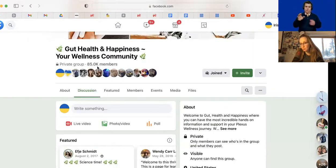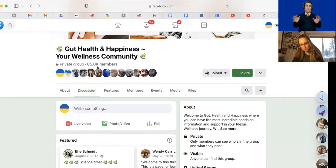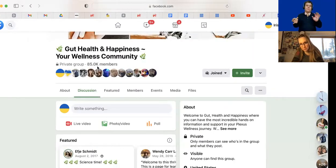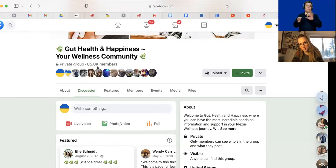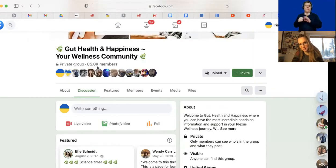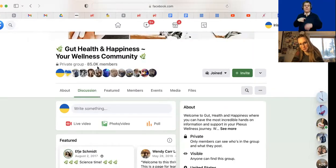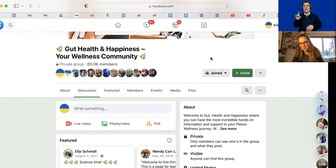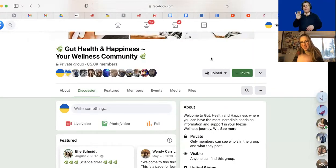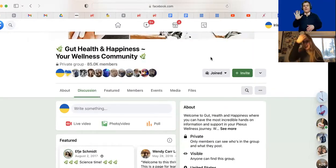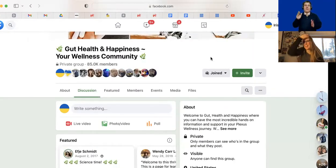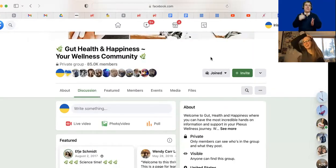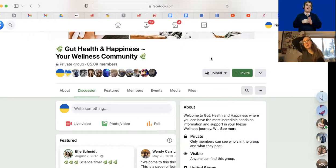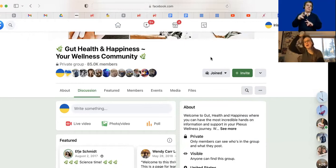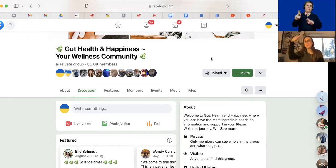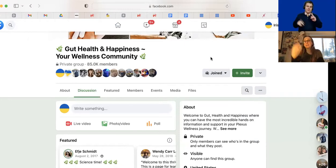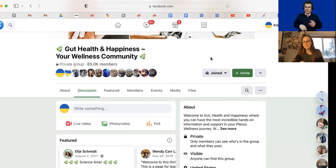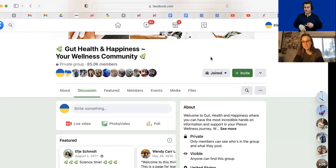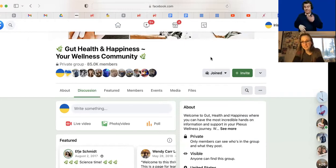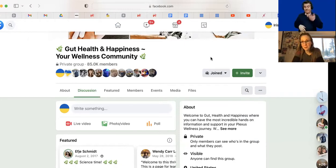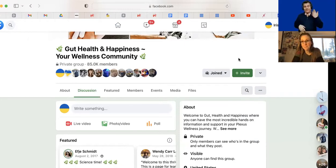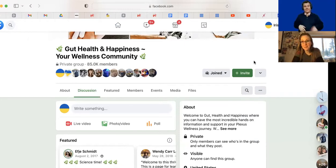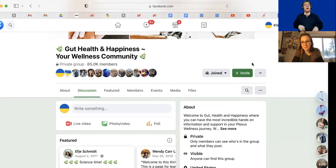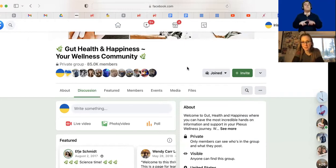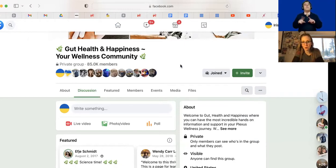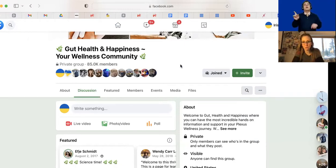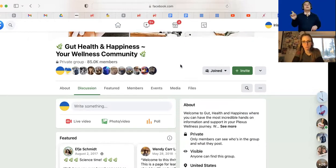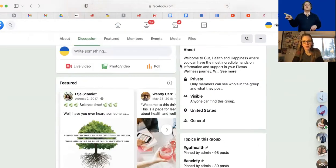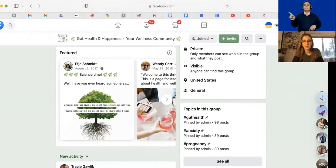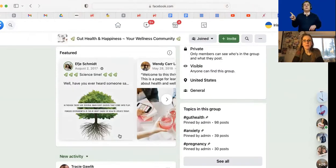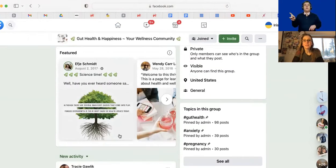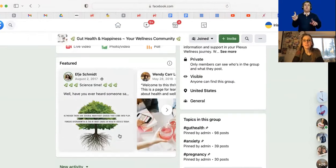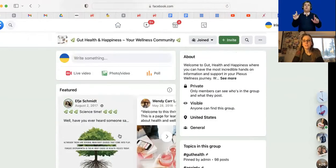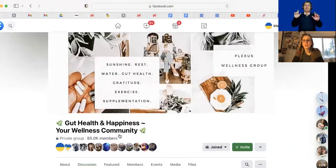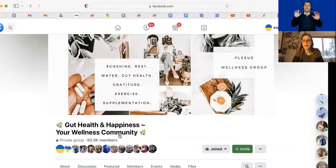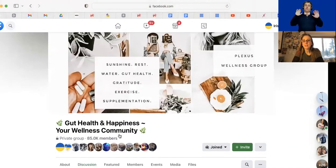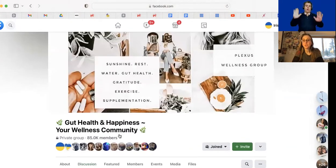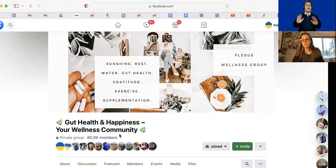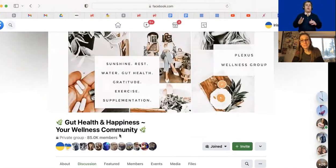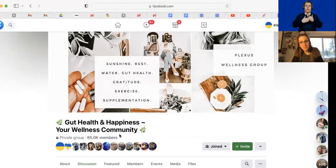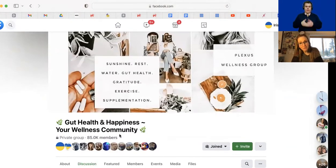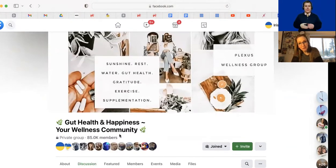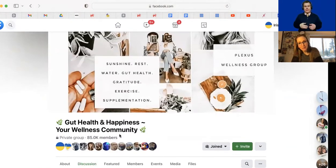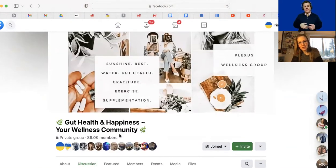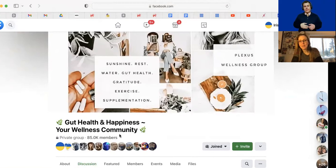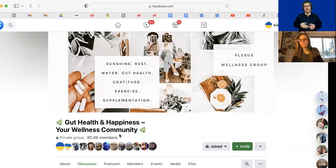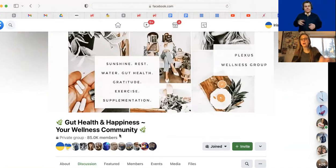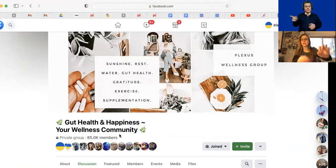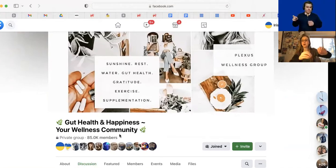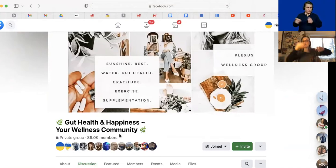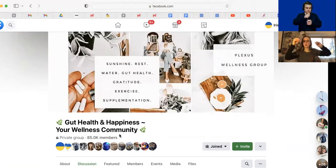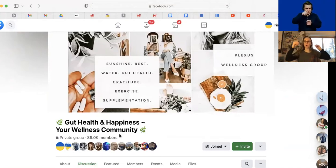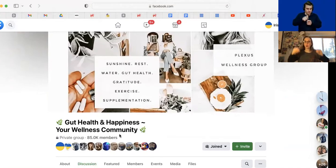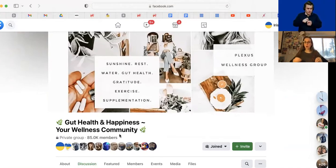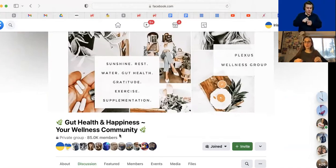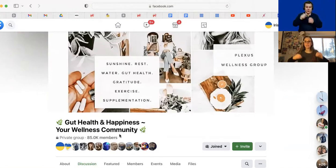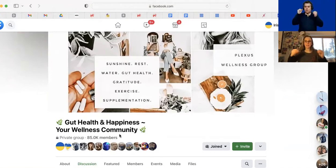,000 people in here, but this is immensely helpful. This has specifically a ton